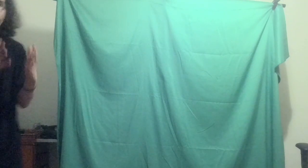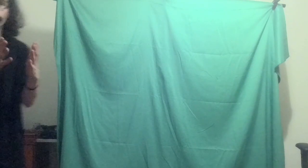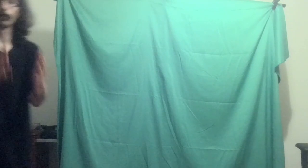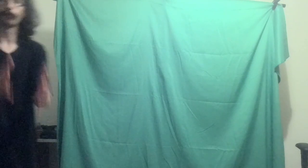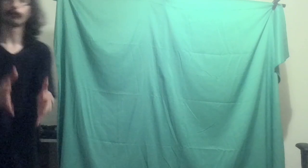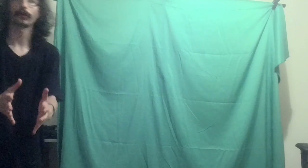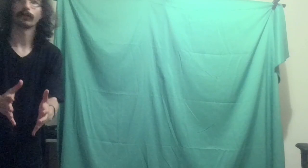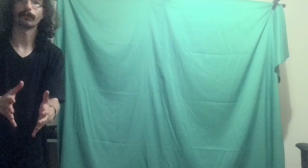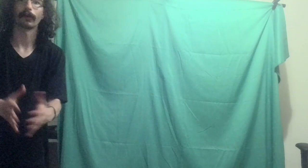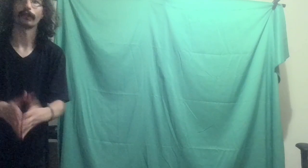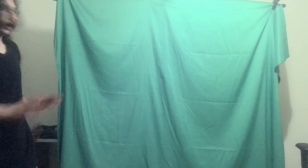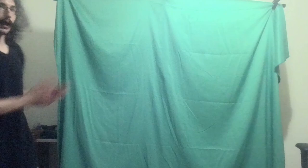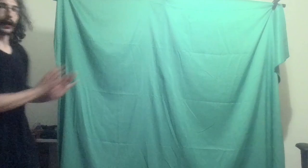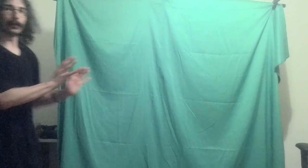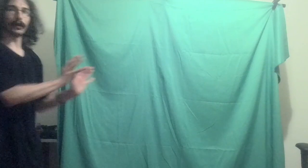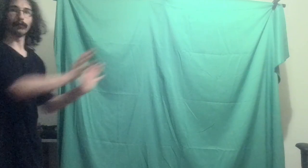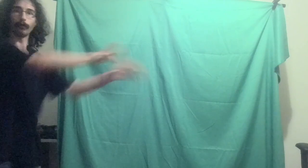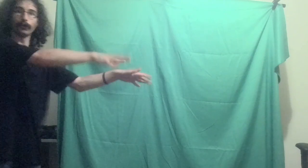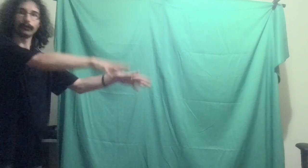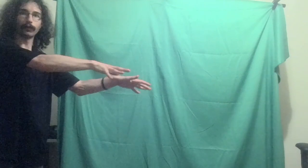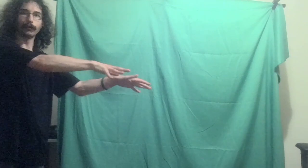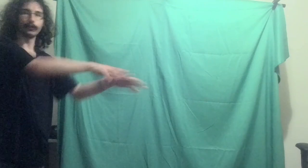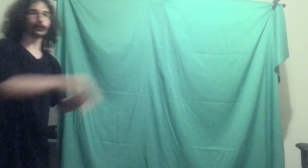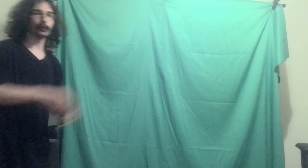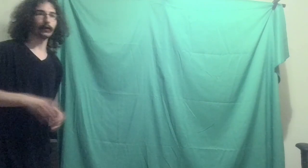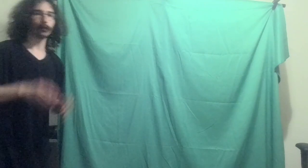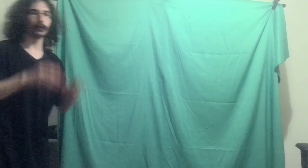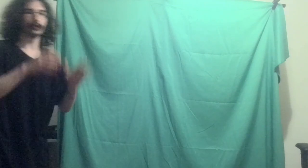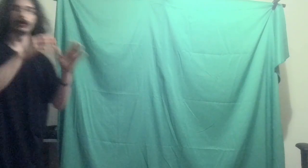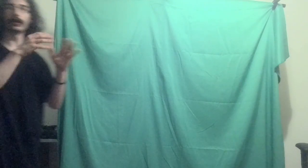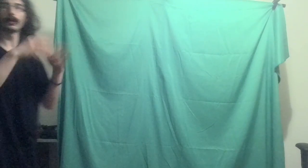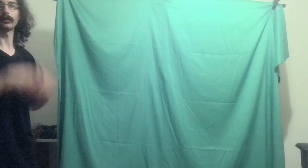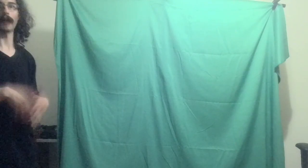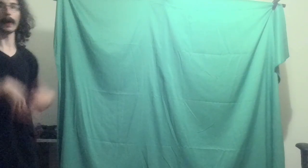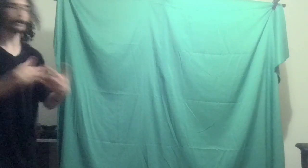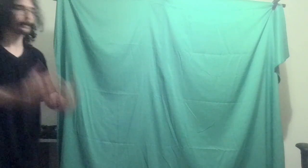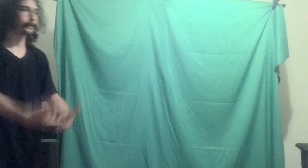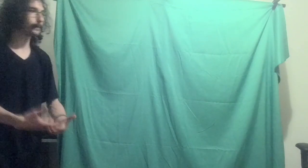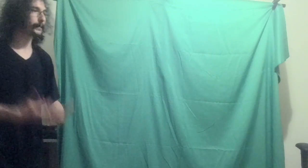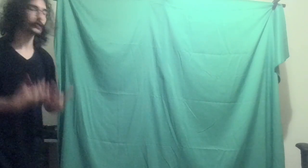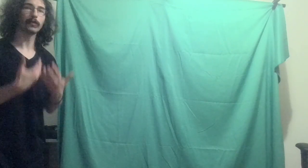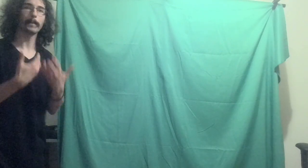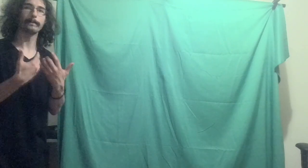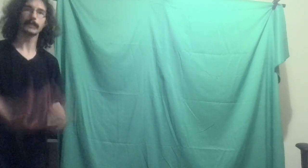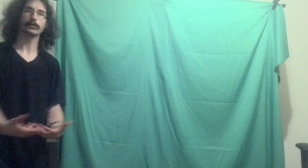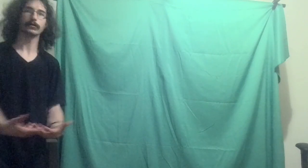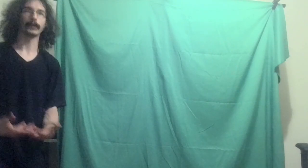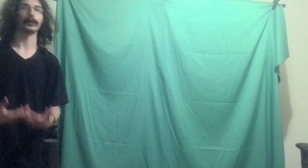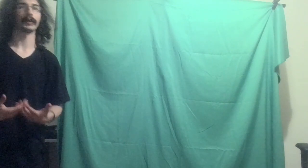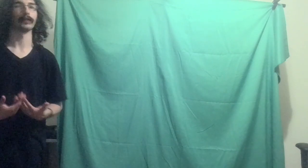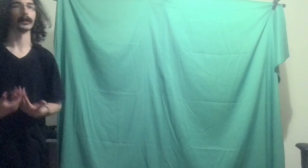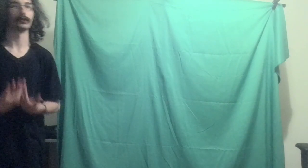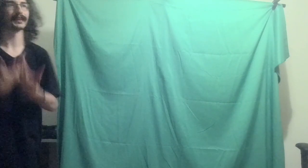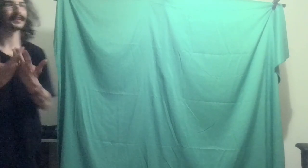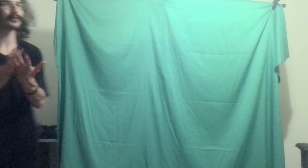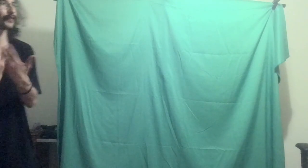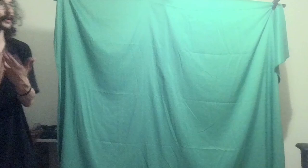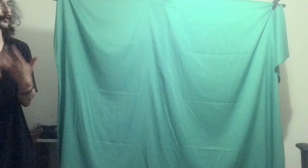year four comes along, right? And we have all these other years of experience where we've gotten much, much better at making videos. And even a video like